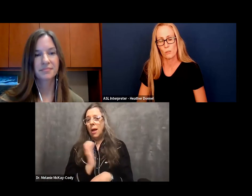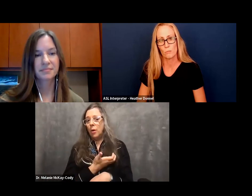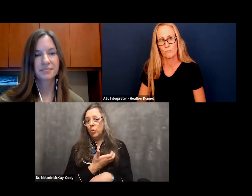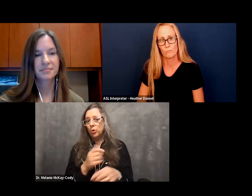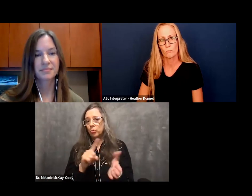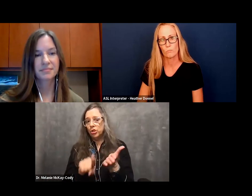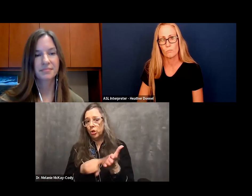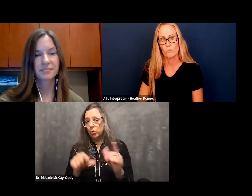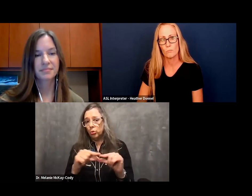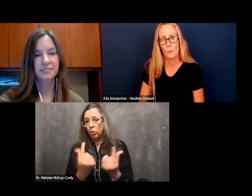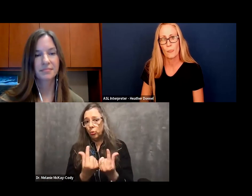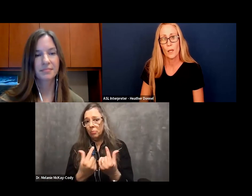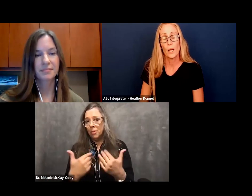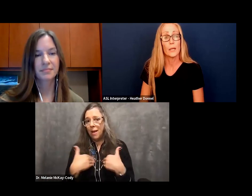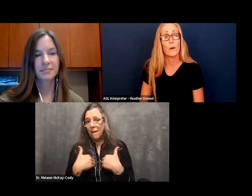languages.